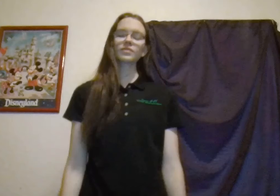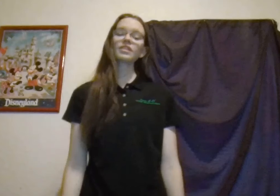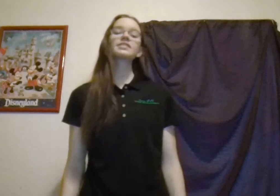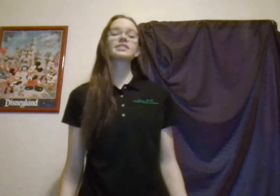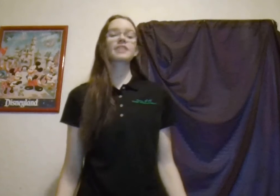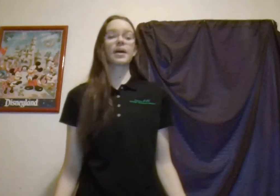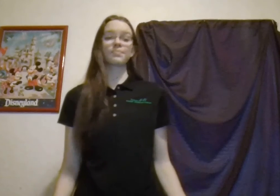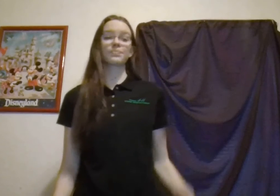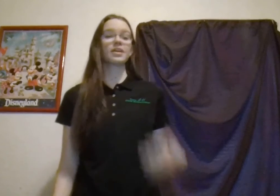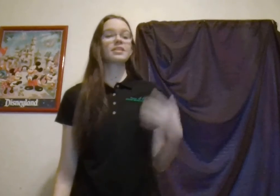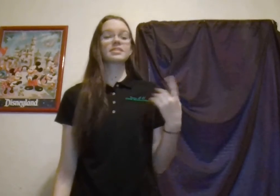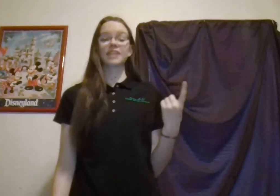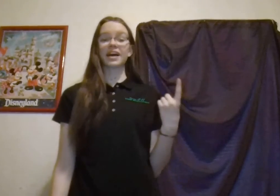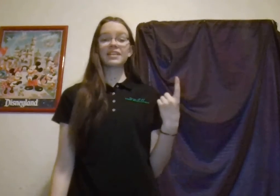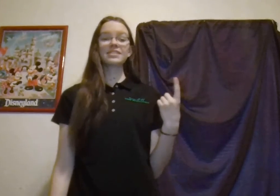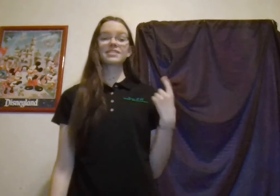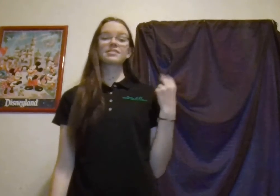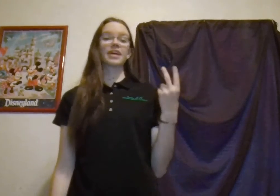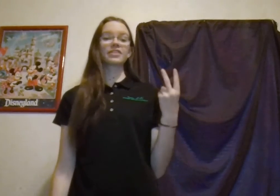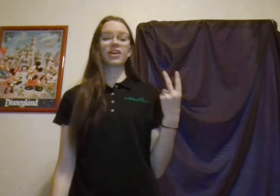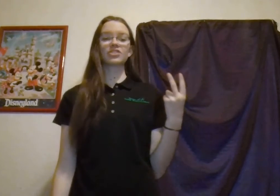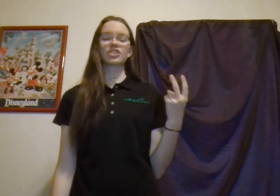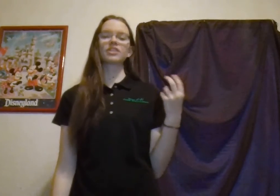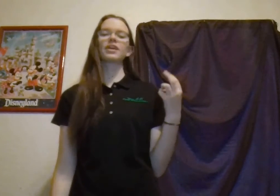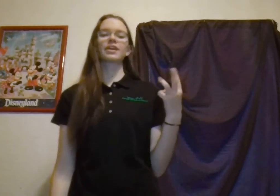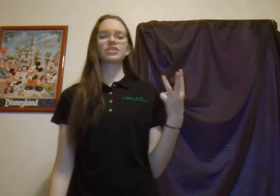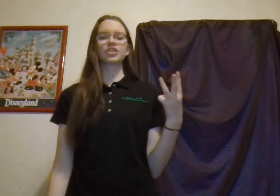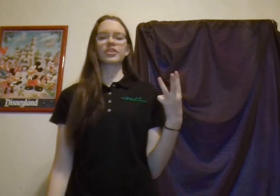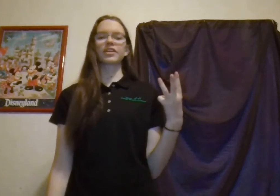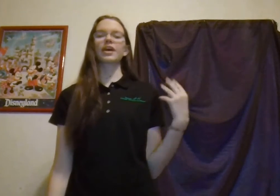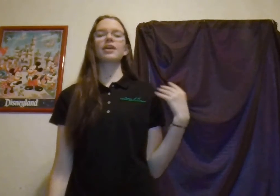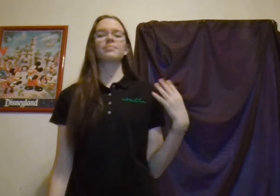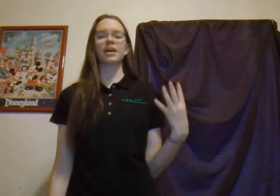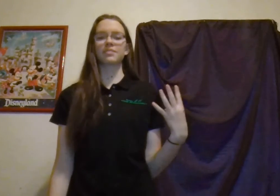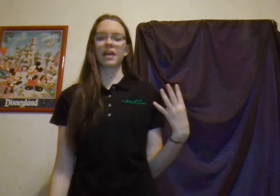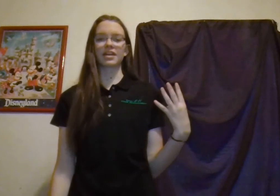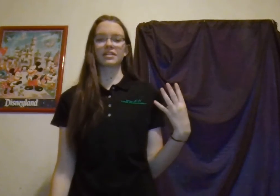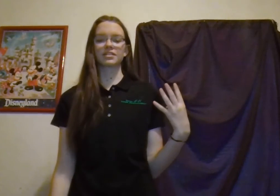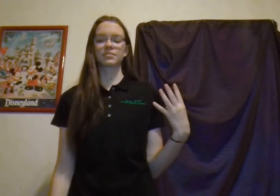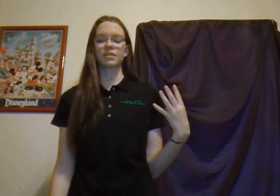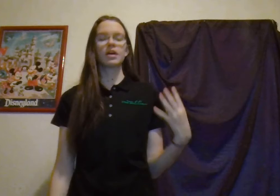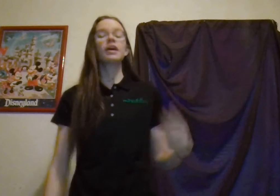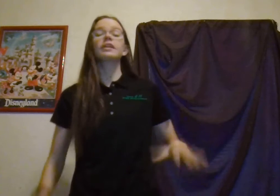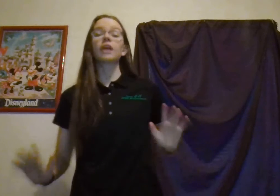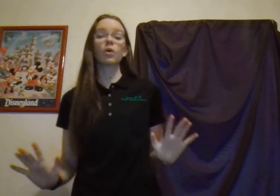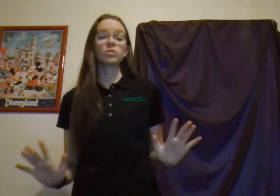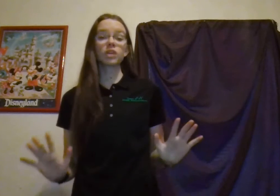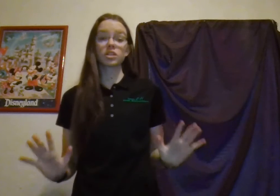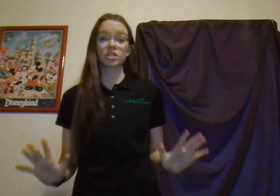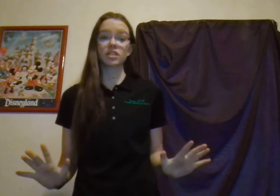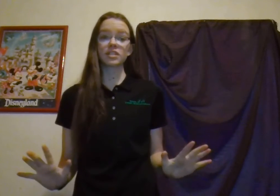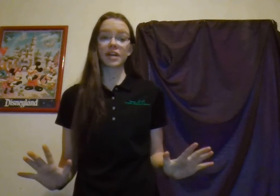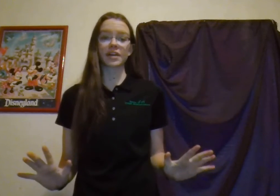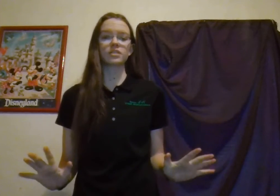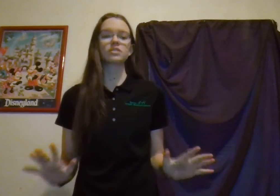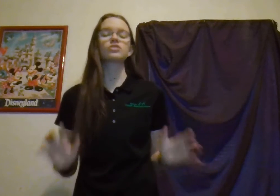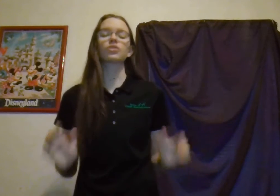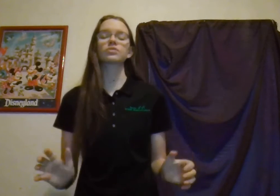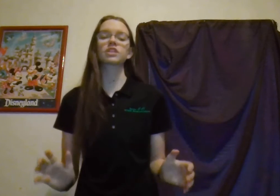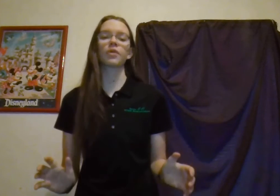STEM. Science, Technology, Engineering, and Mathematics. Now hold on just a second, don't skip